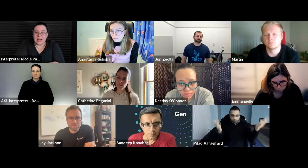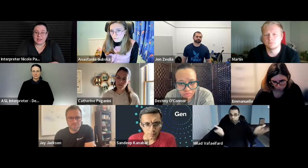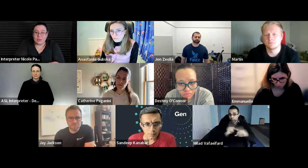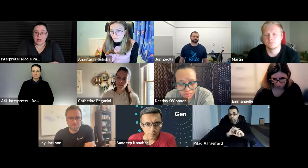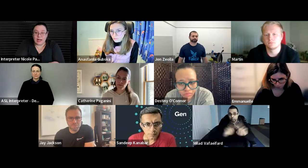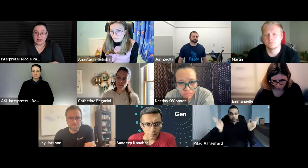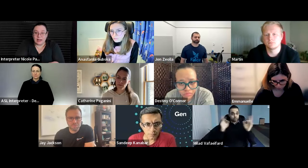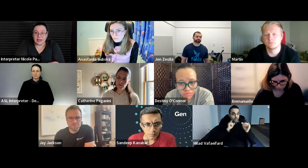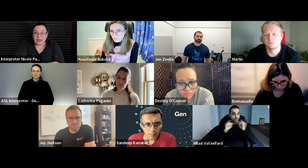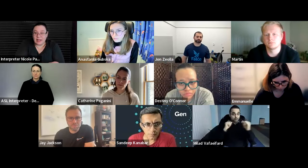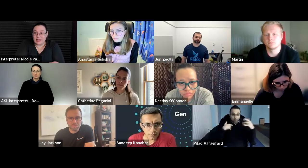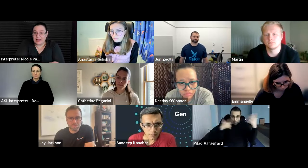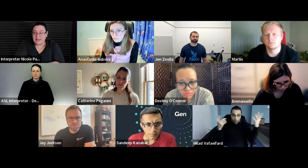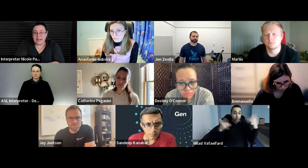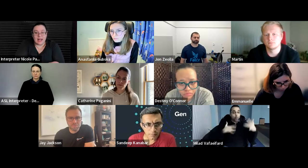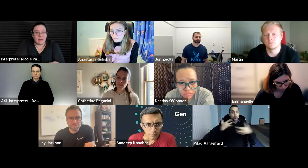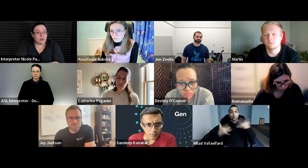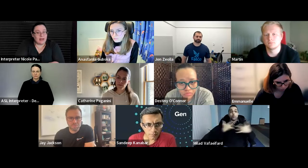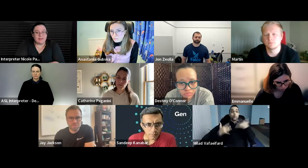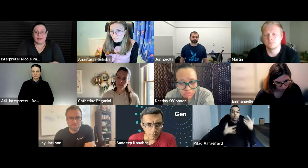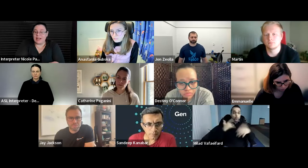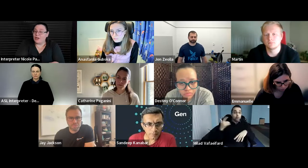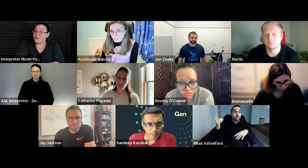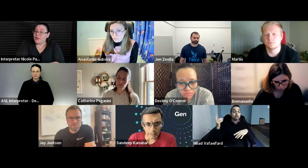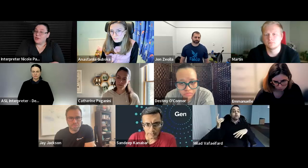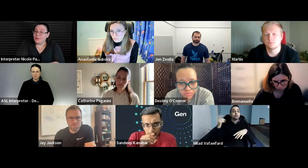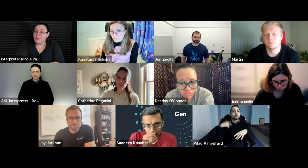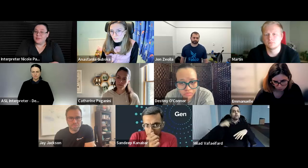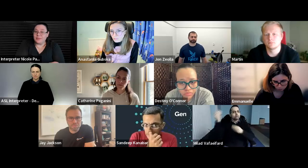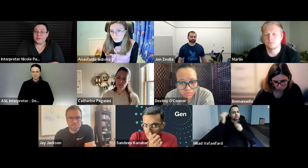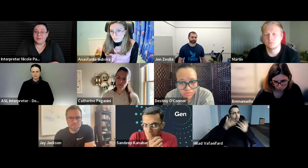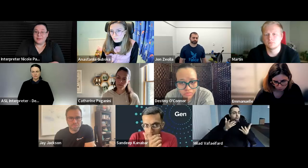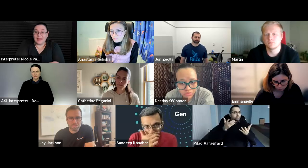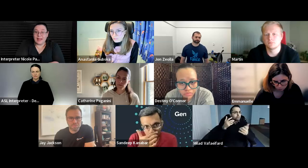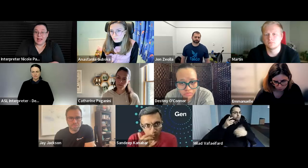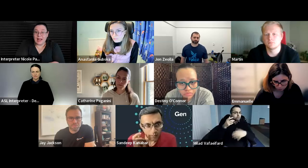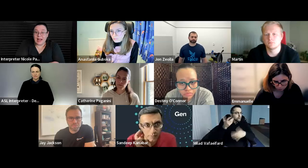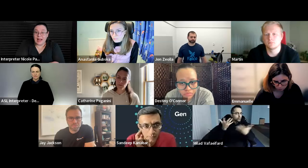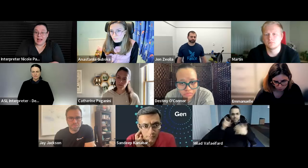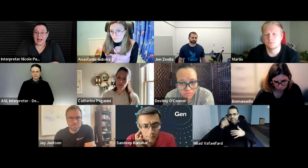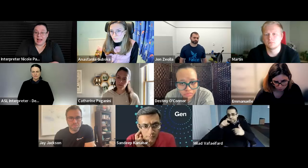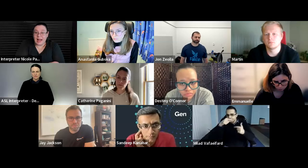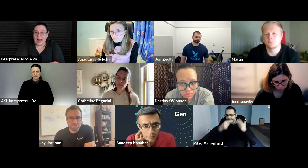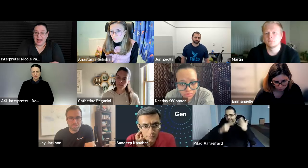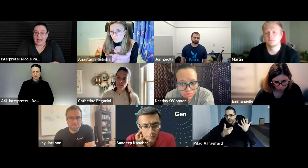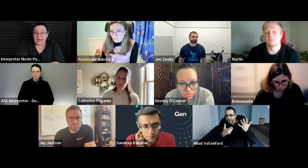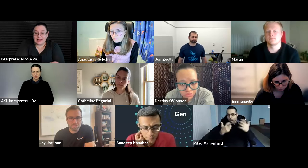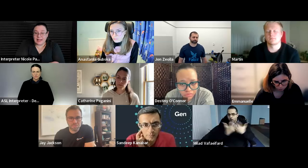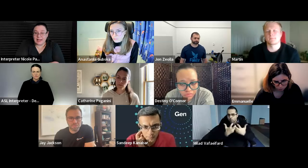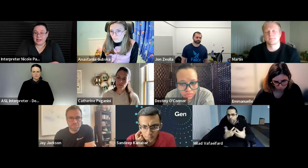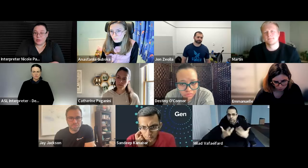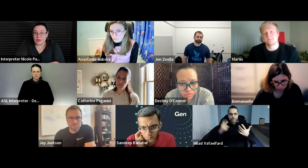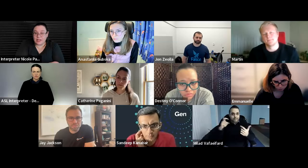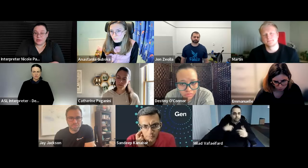the next morning they said yep we're ready for an interview and